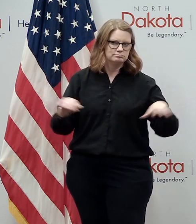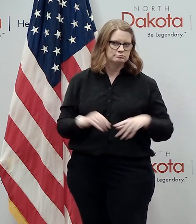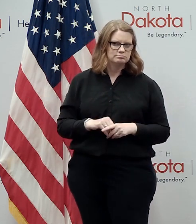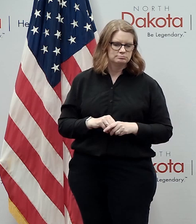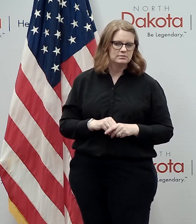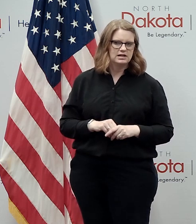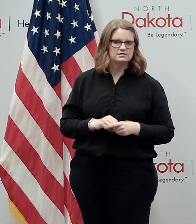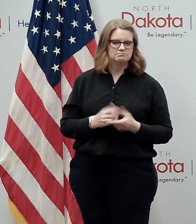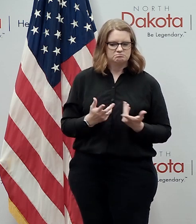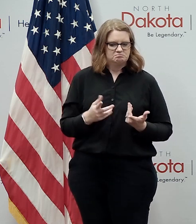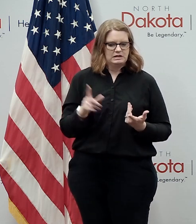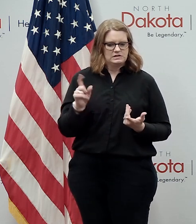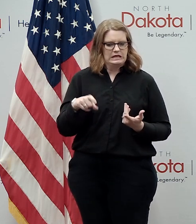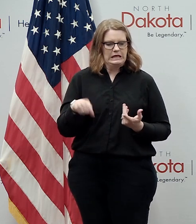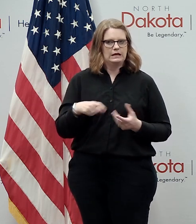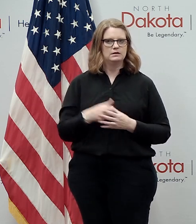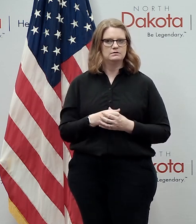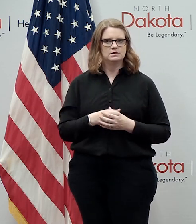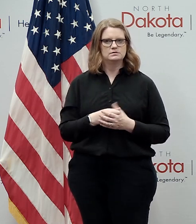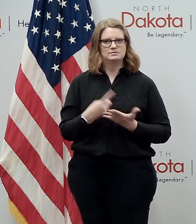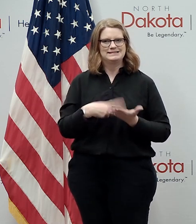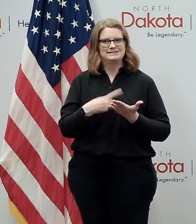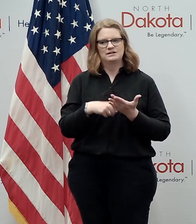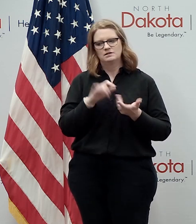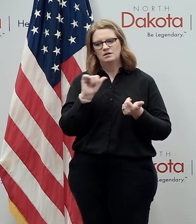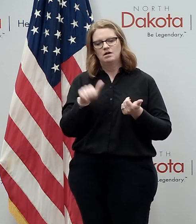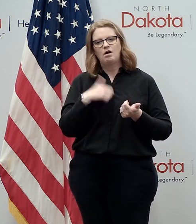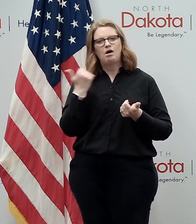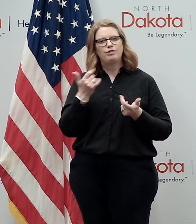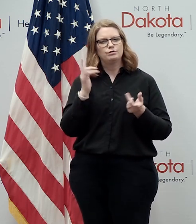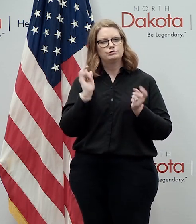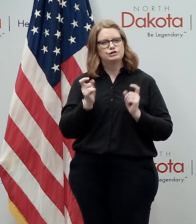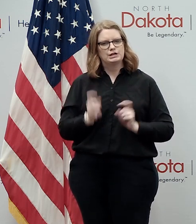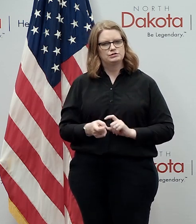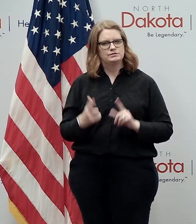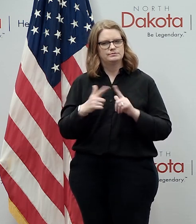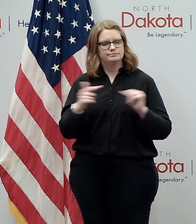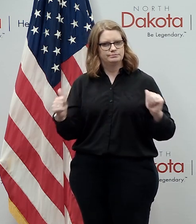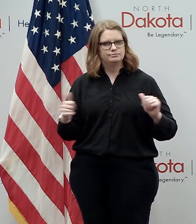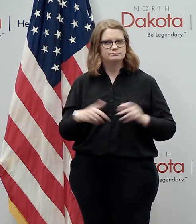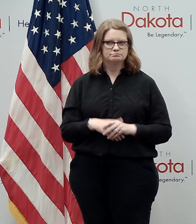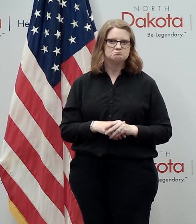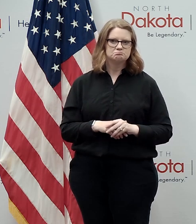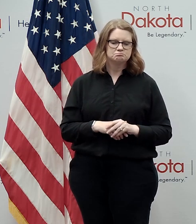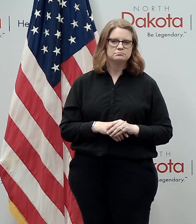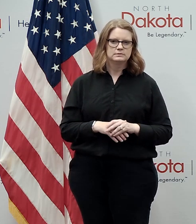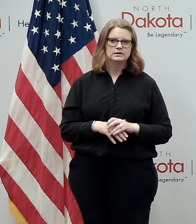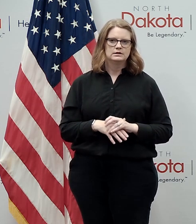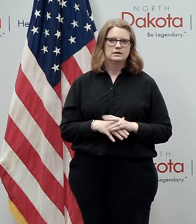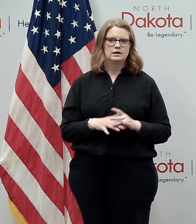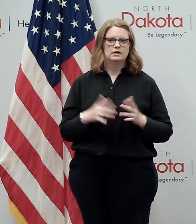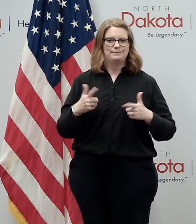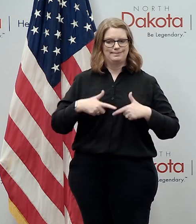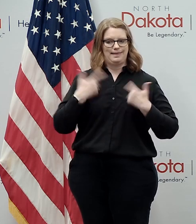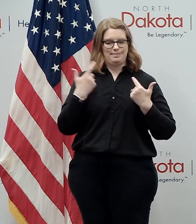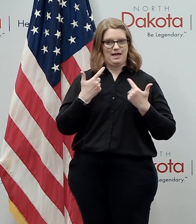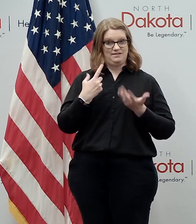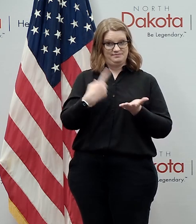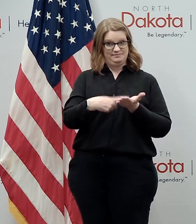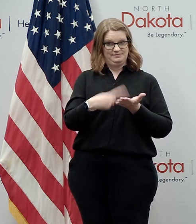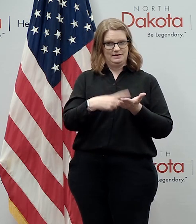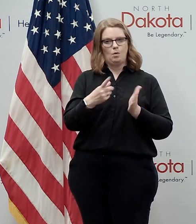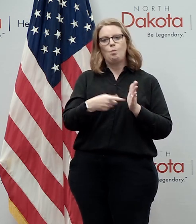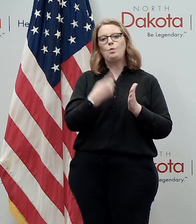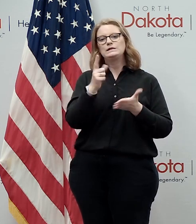required uh as we talk about other changes and other progress other things that we're progressing but again we'll be doing the live briefing now